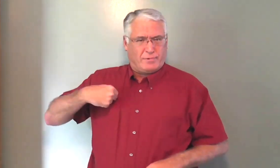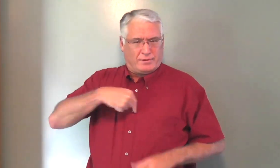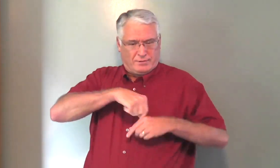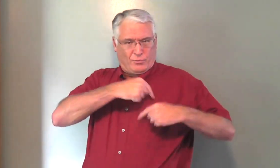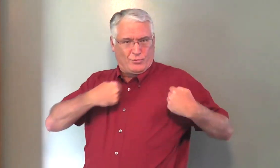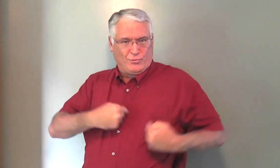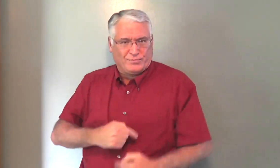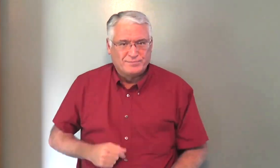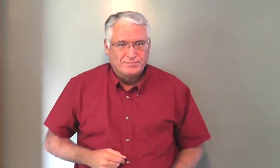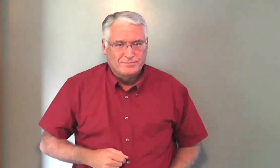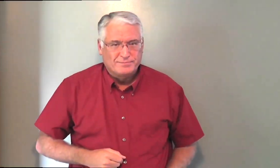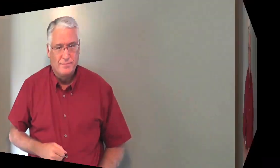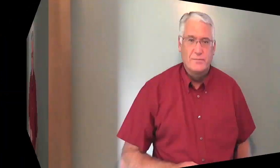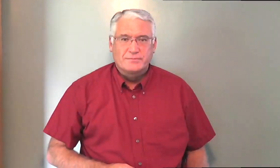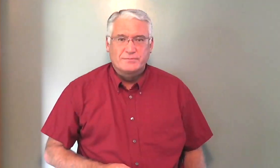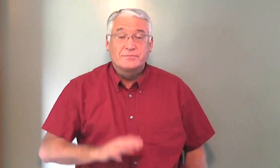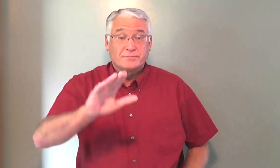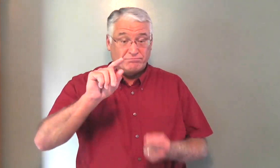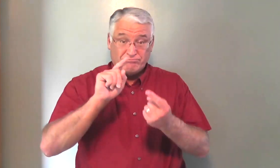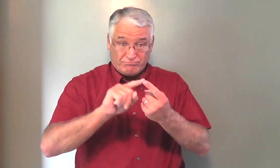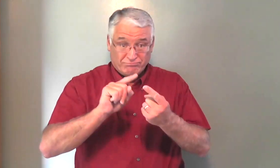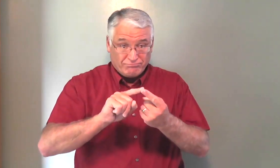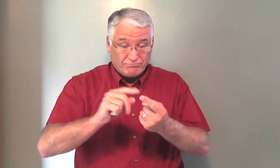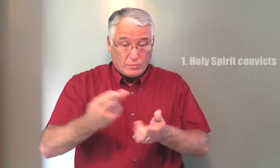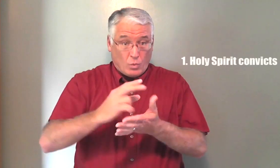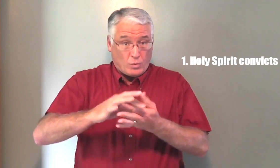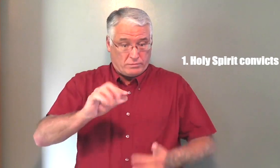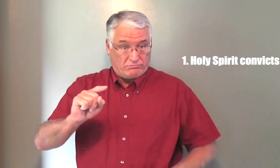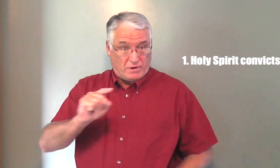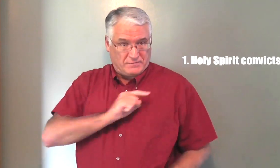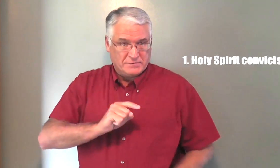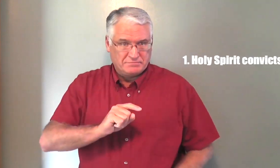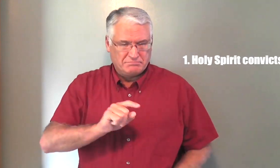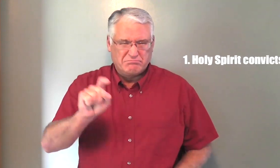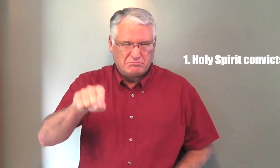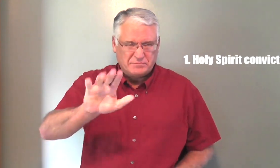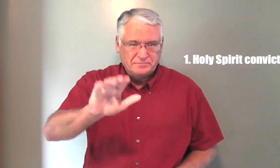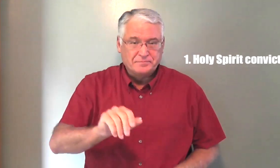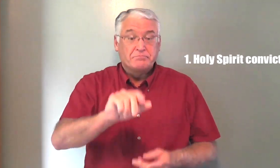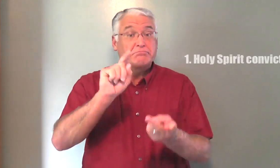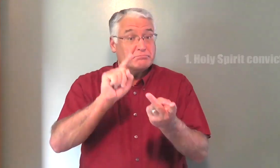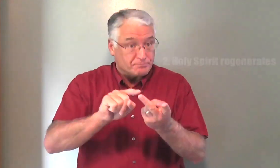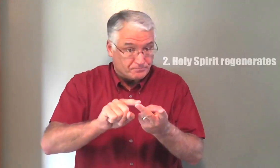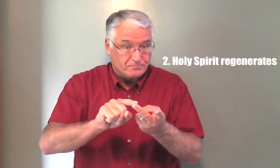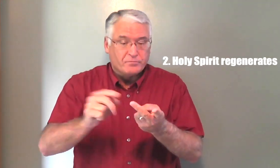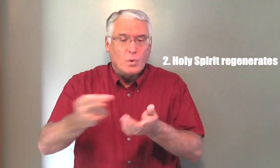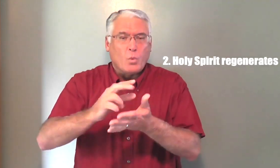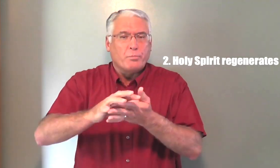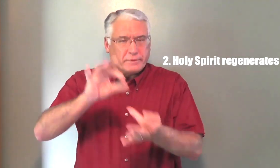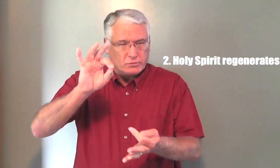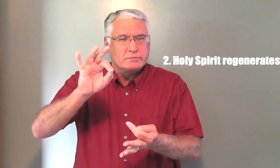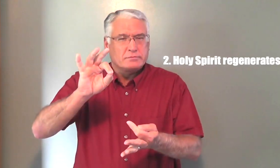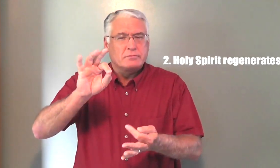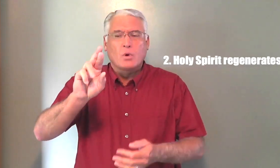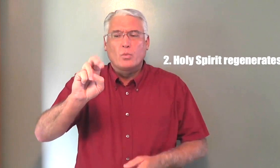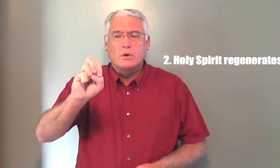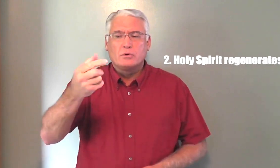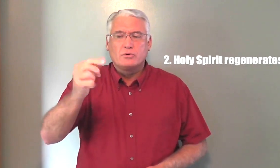working to convict our hearts. First, the Holy Spirit convicts us. And secondly, the Holy Spirit,